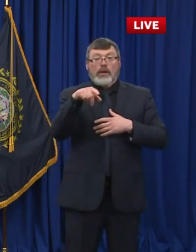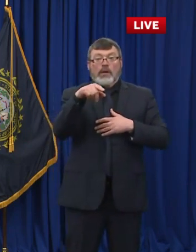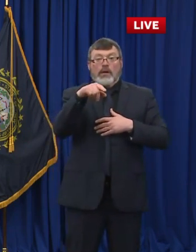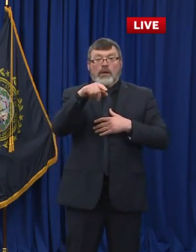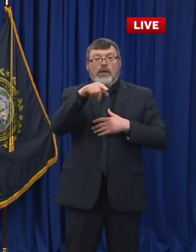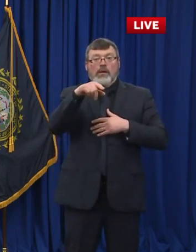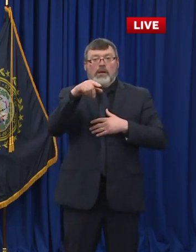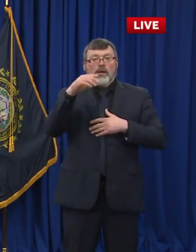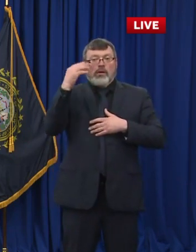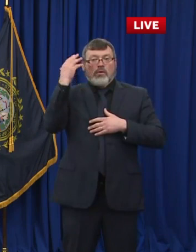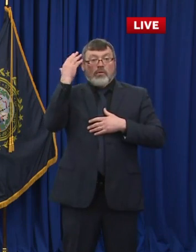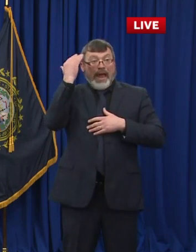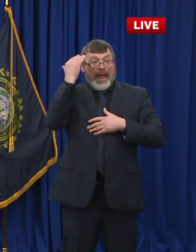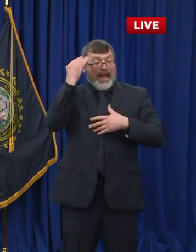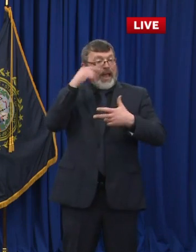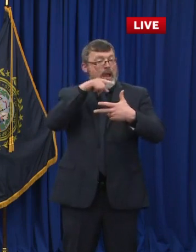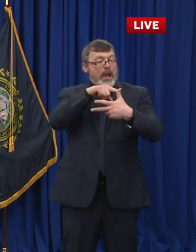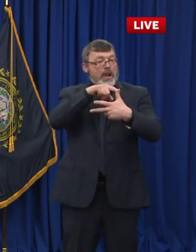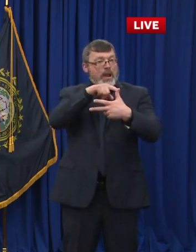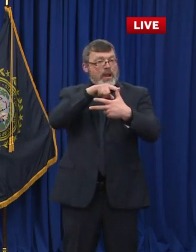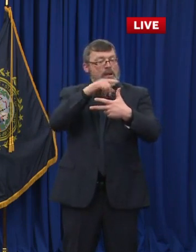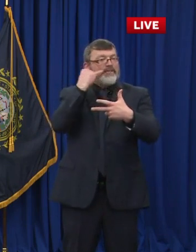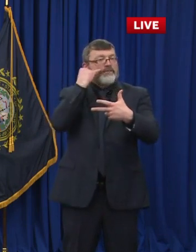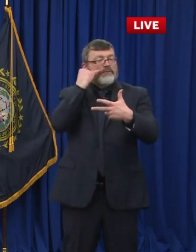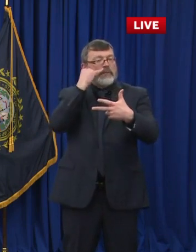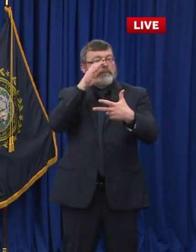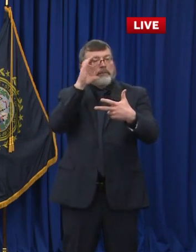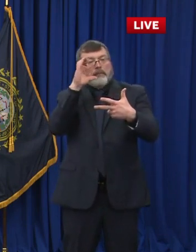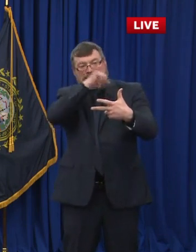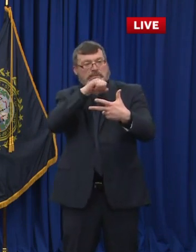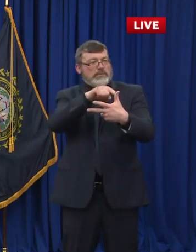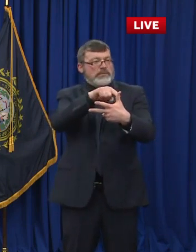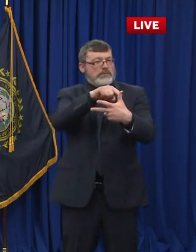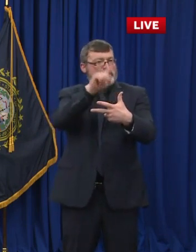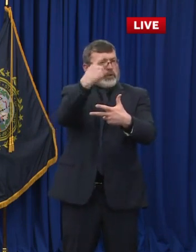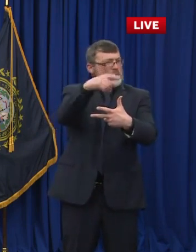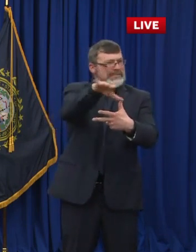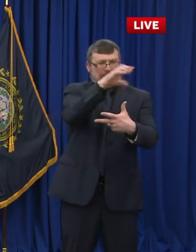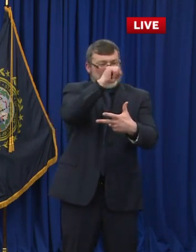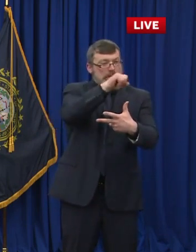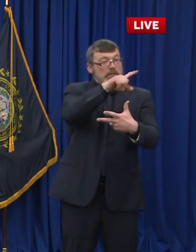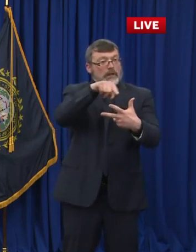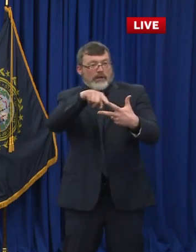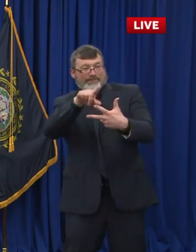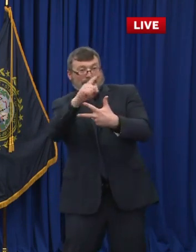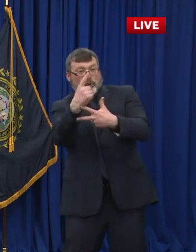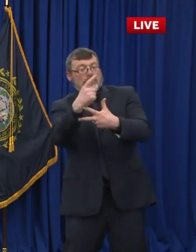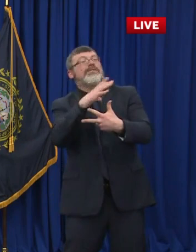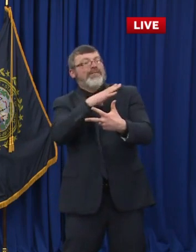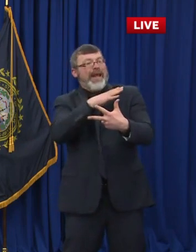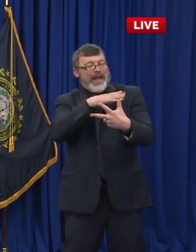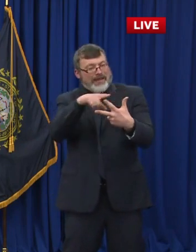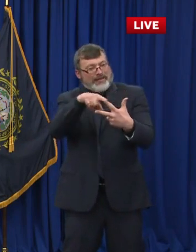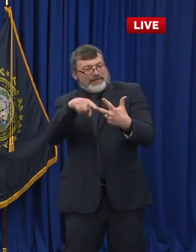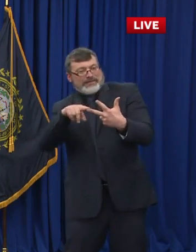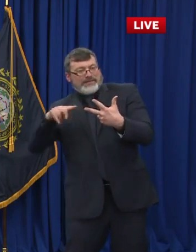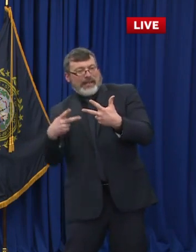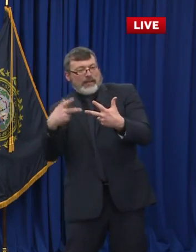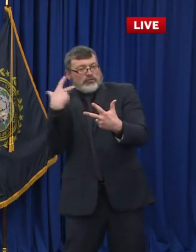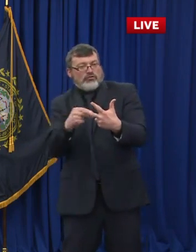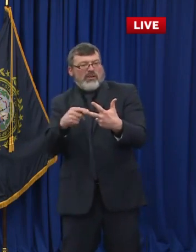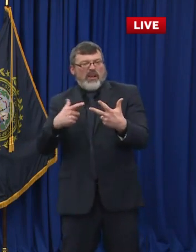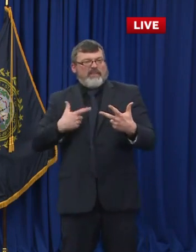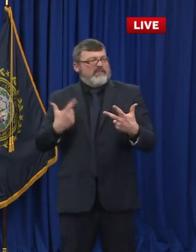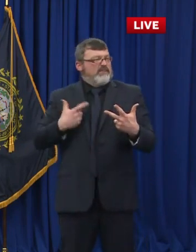that did not enroll in the federal program. 19 long term care facilities have had their first dose clinics through these regional public